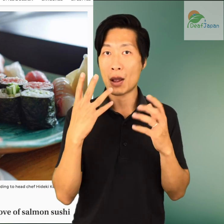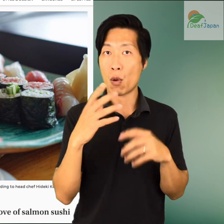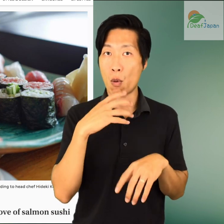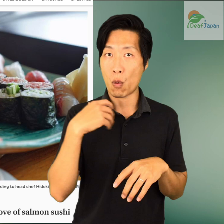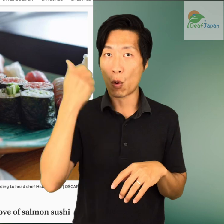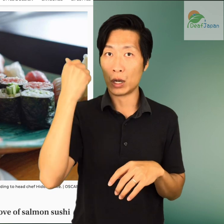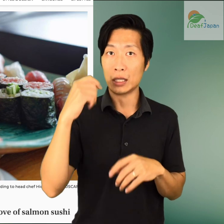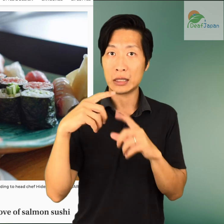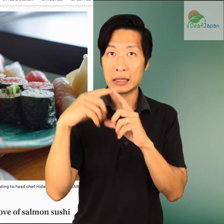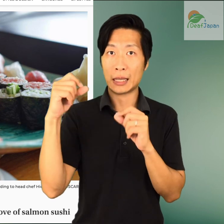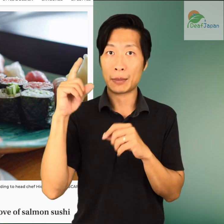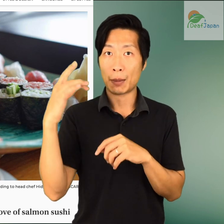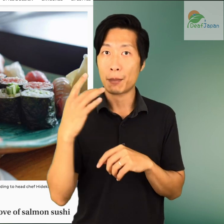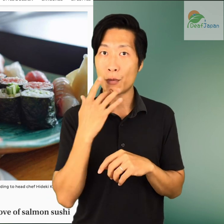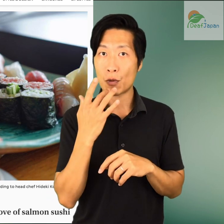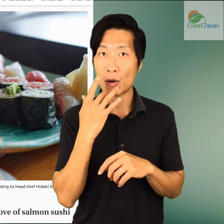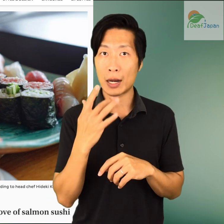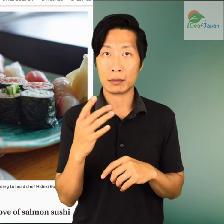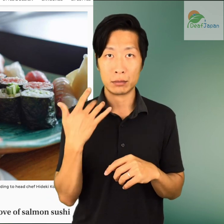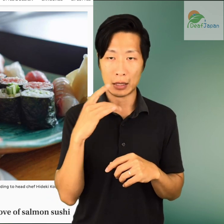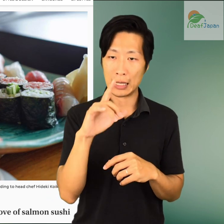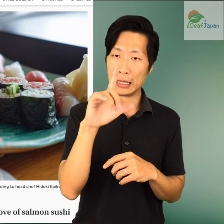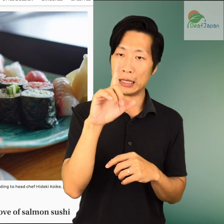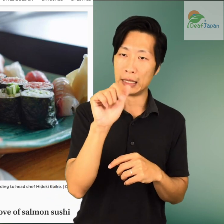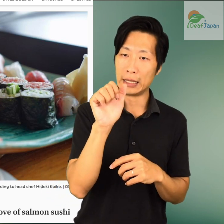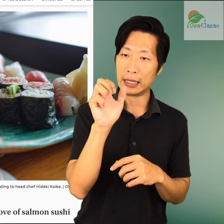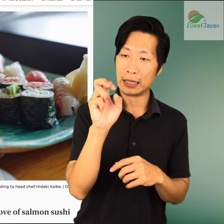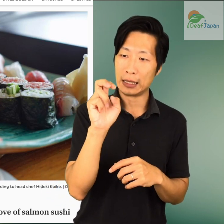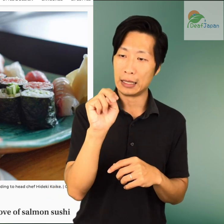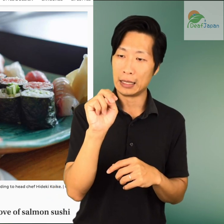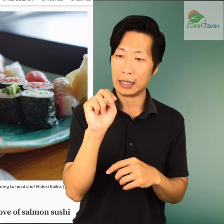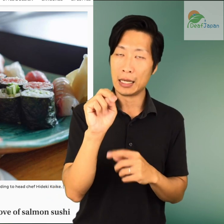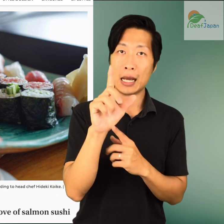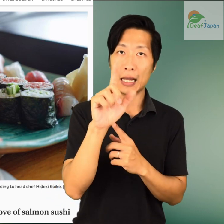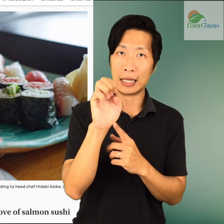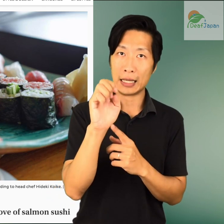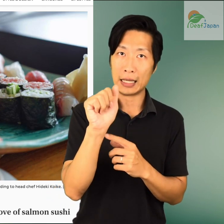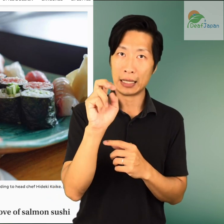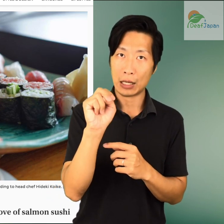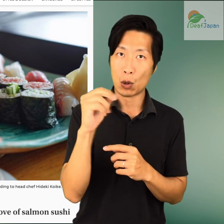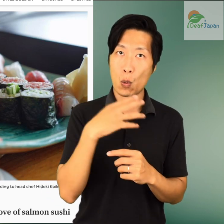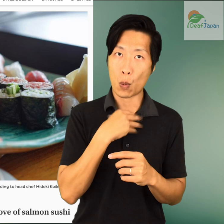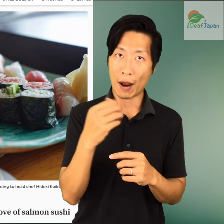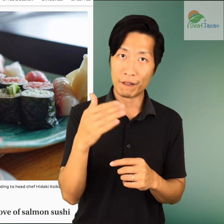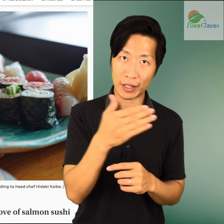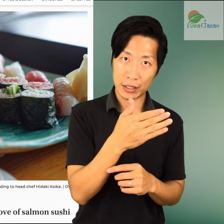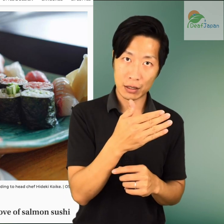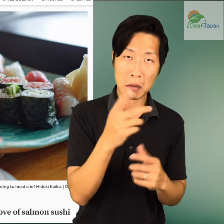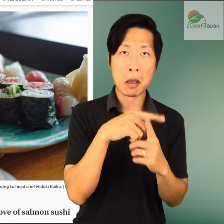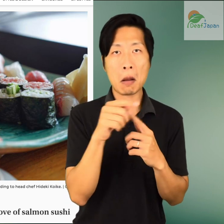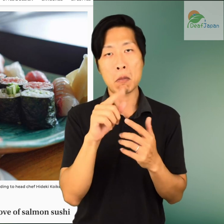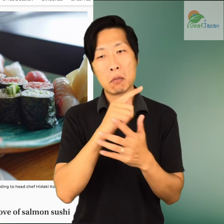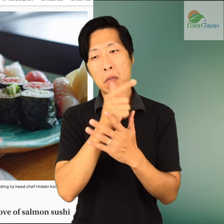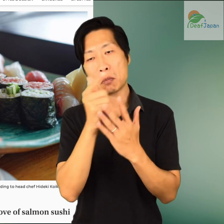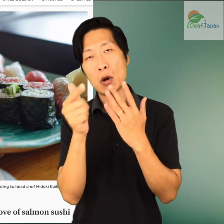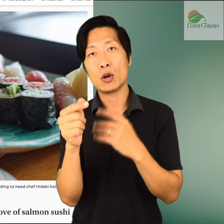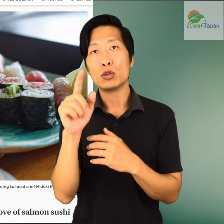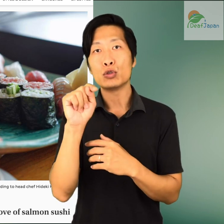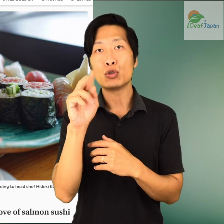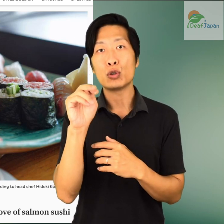Many older Japanese start with lean white fish and work their way up to tuna while younger generations prefer salmon.